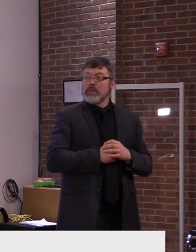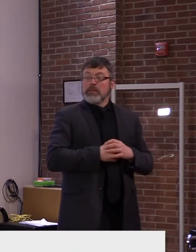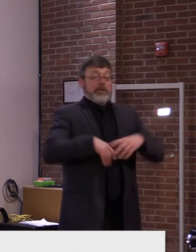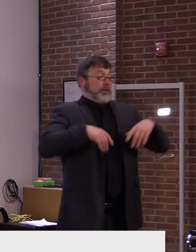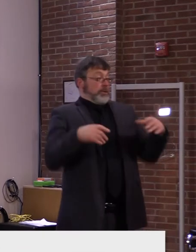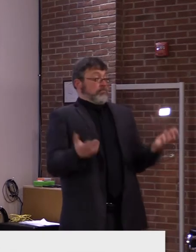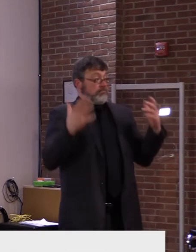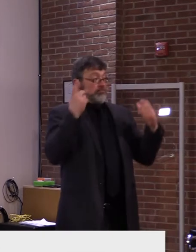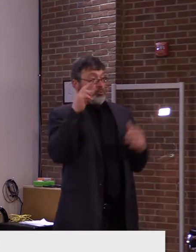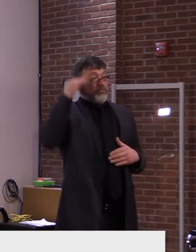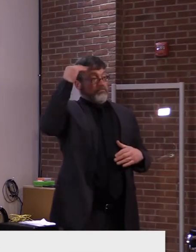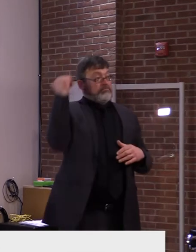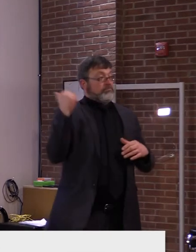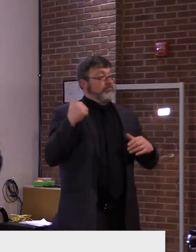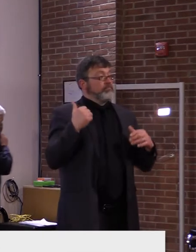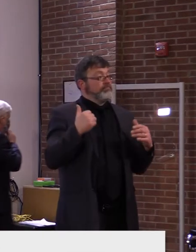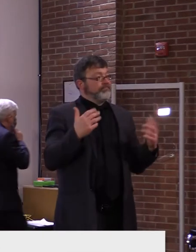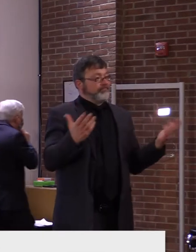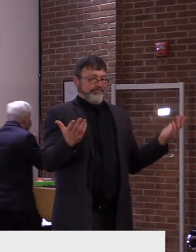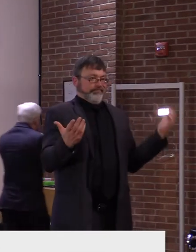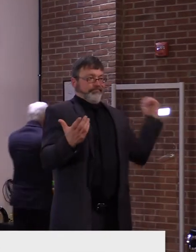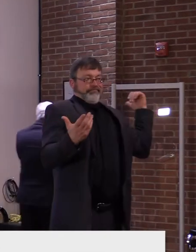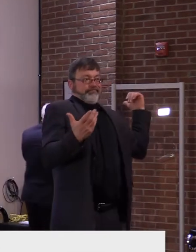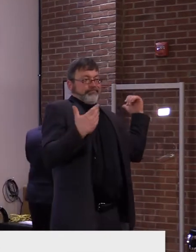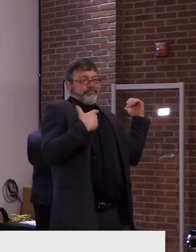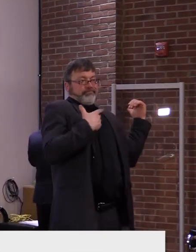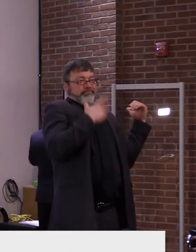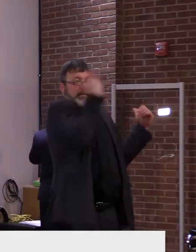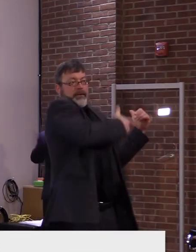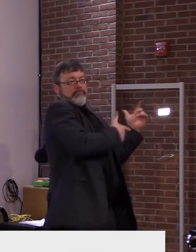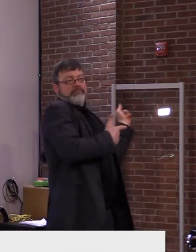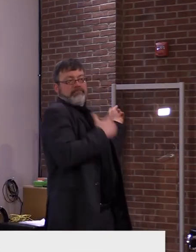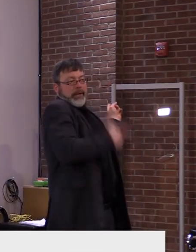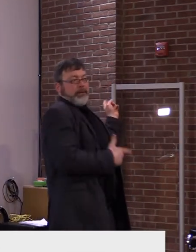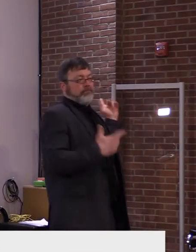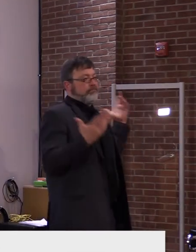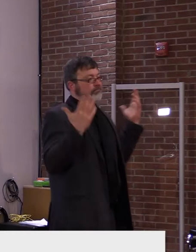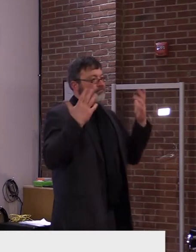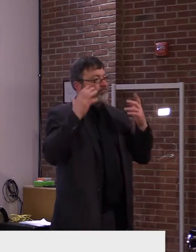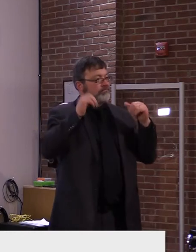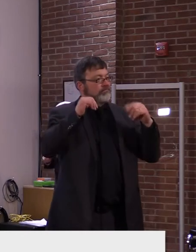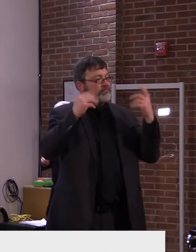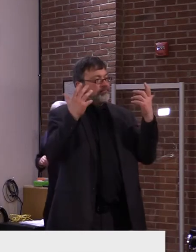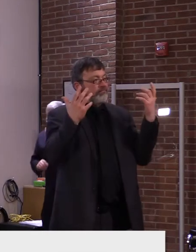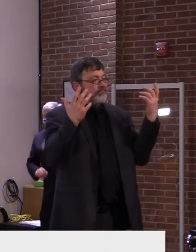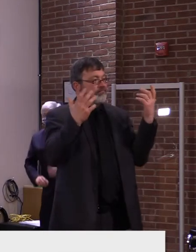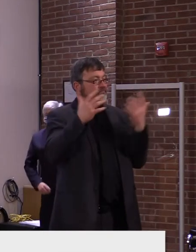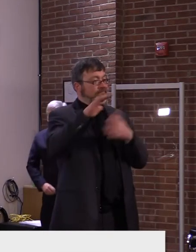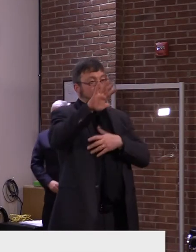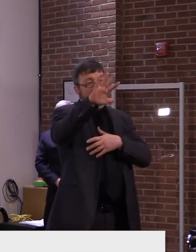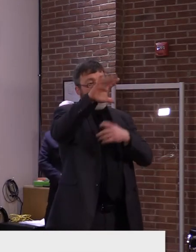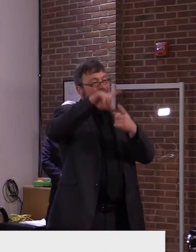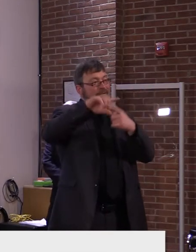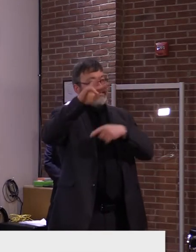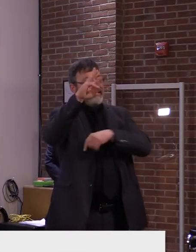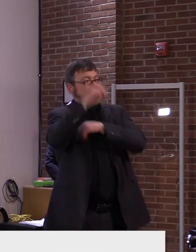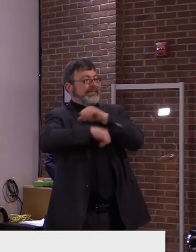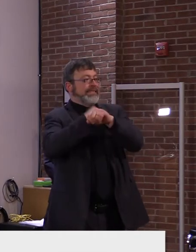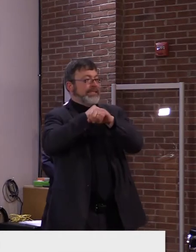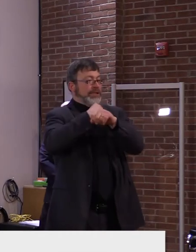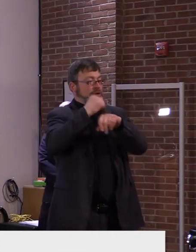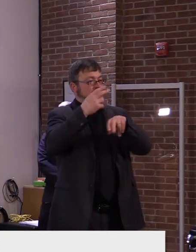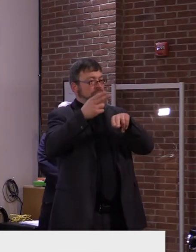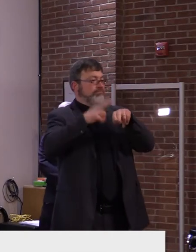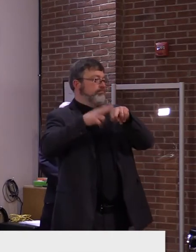As Secretary Smith said, you know, there'd been probably a five or six year continued growth in opioid overdose